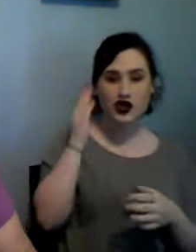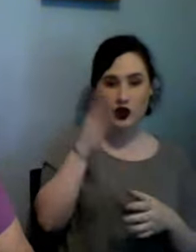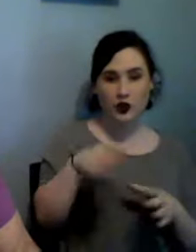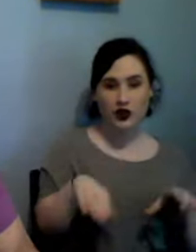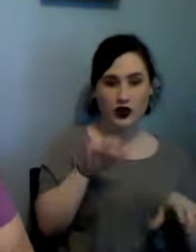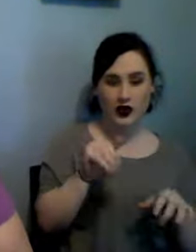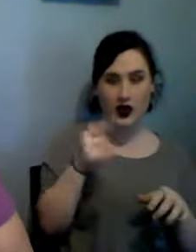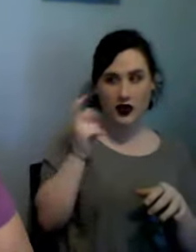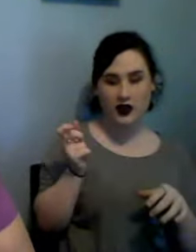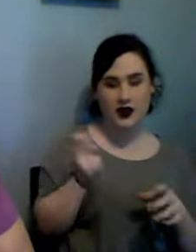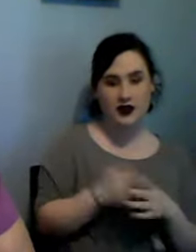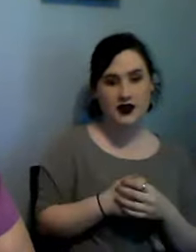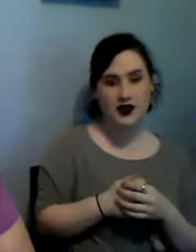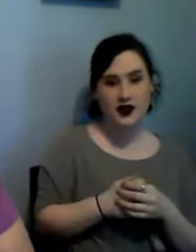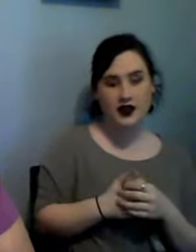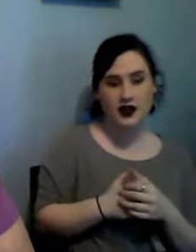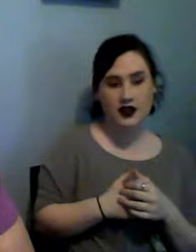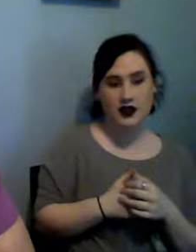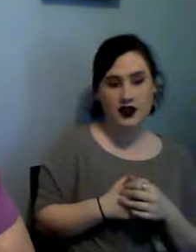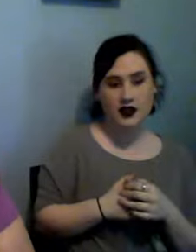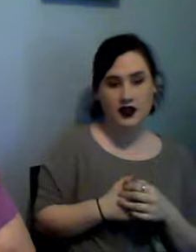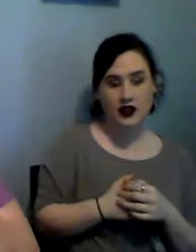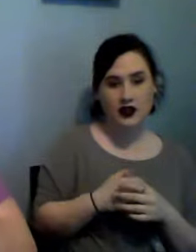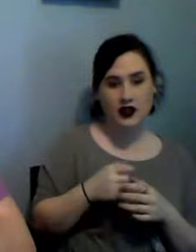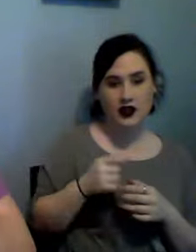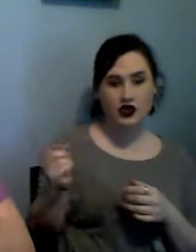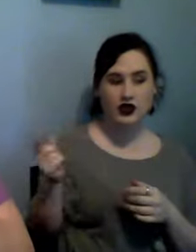I told my husband he needs to build me a she shed